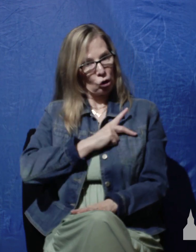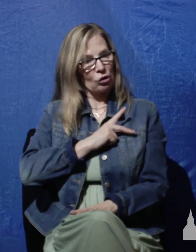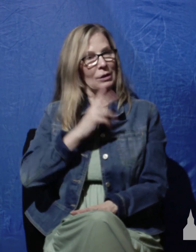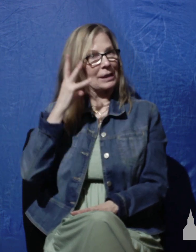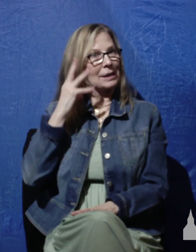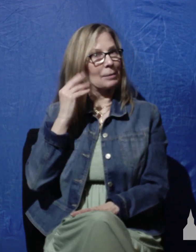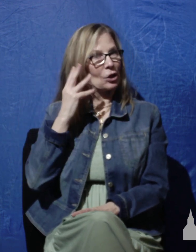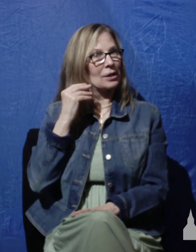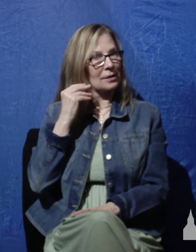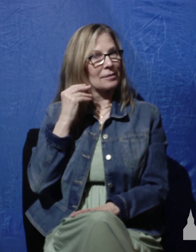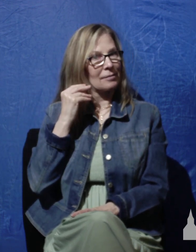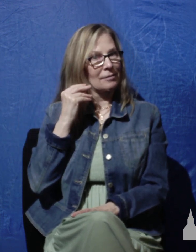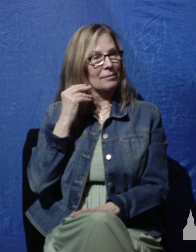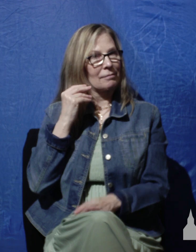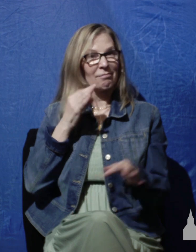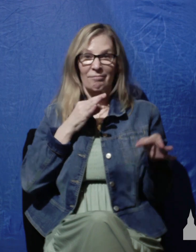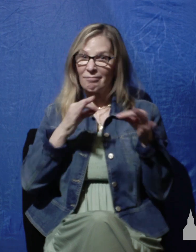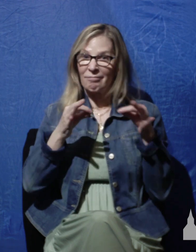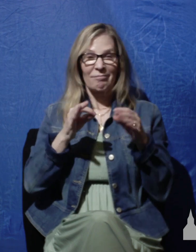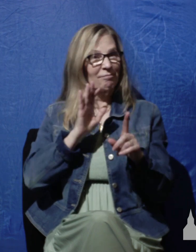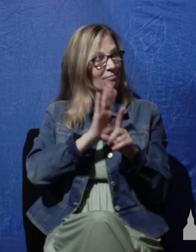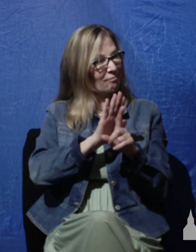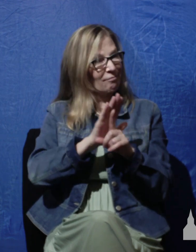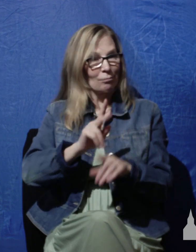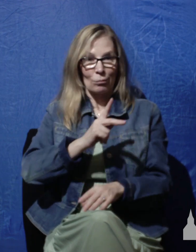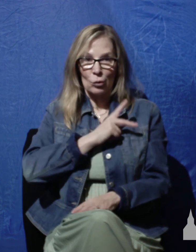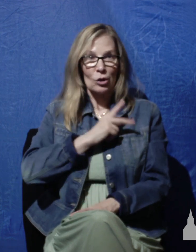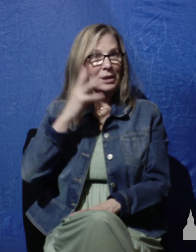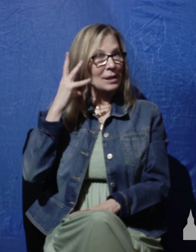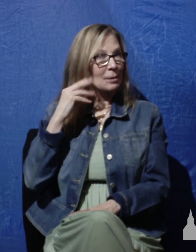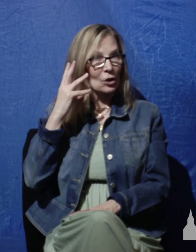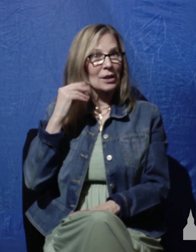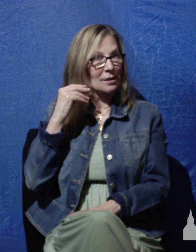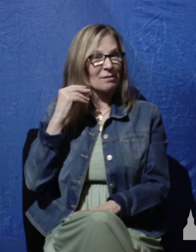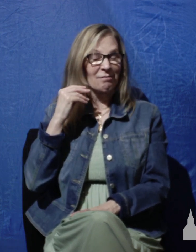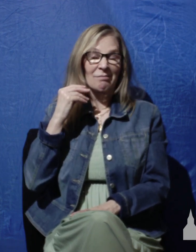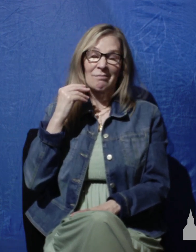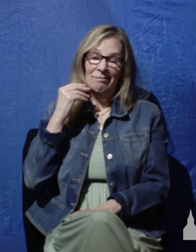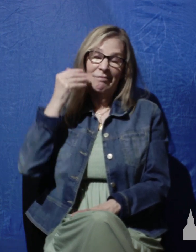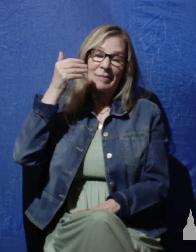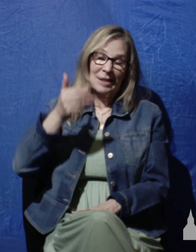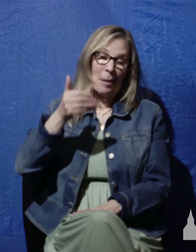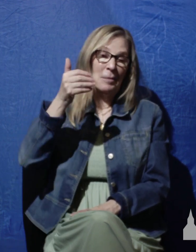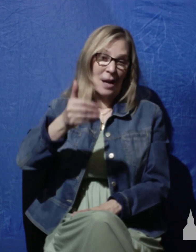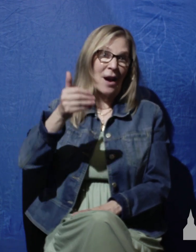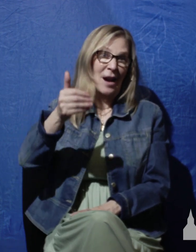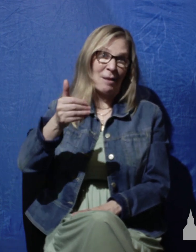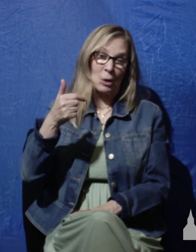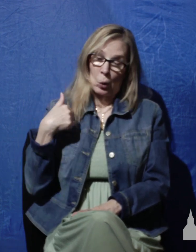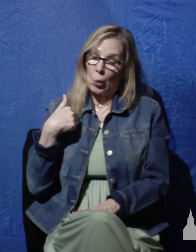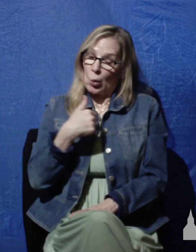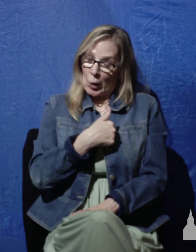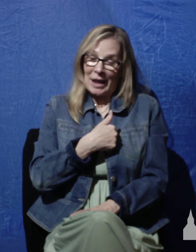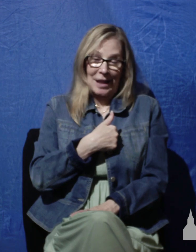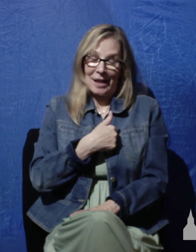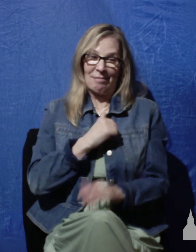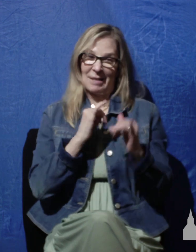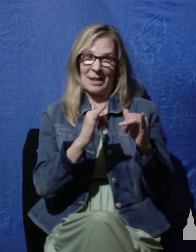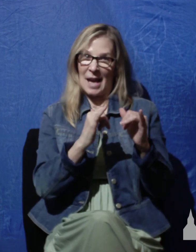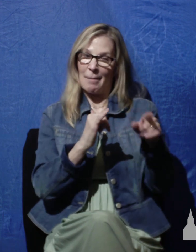He's telling us from his own personal experience that there are times when we need to, just as he did, we need to